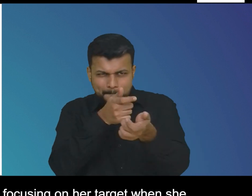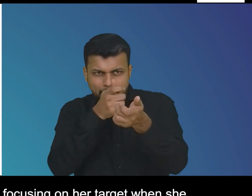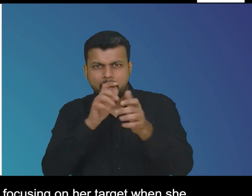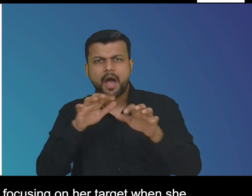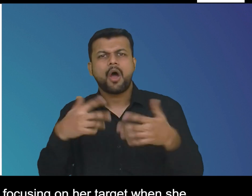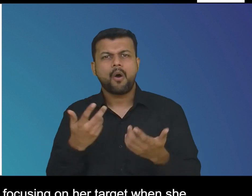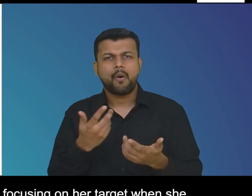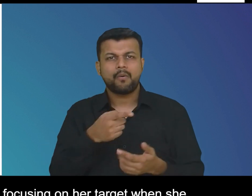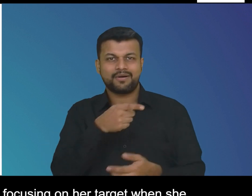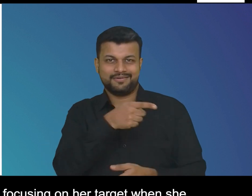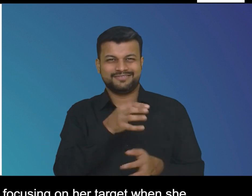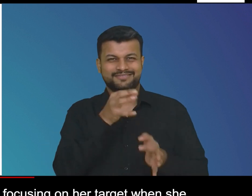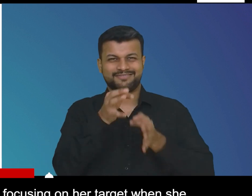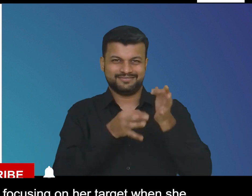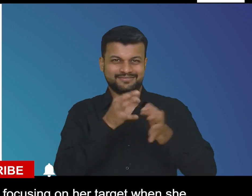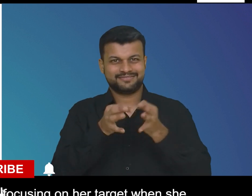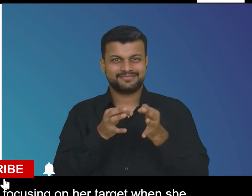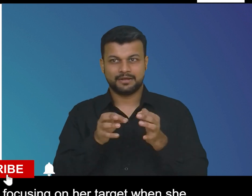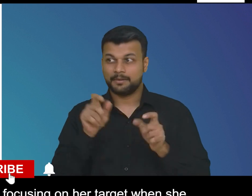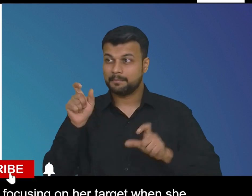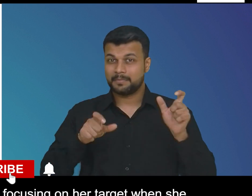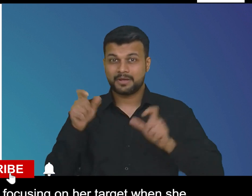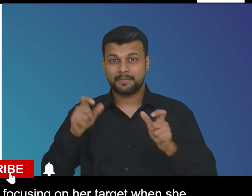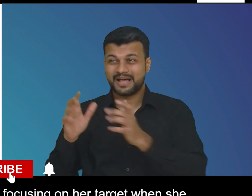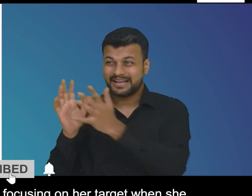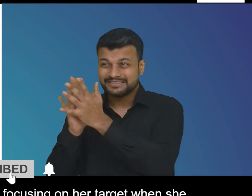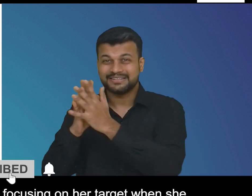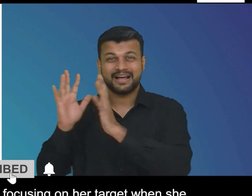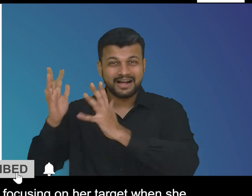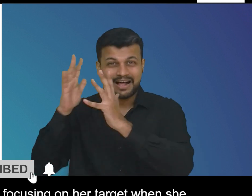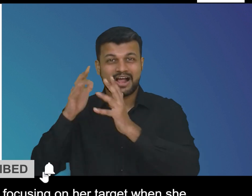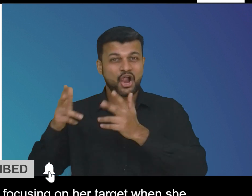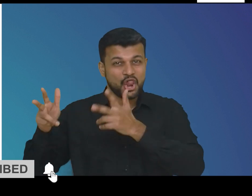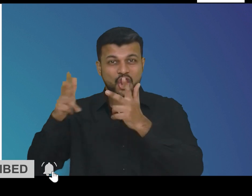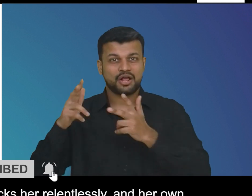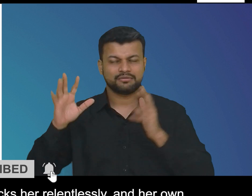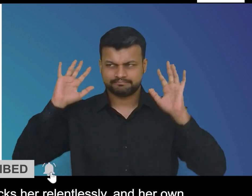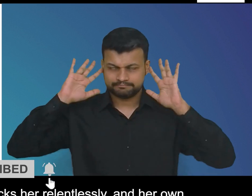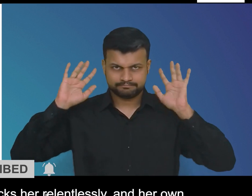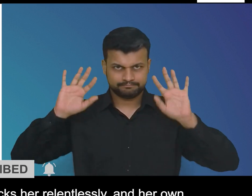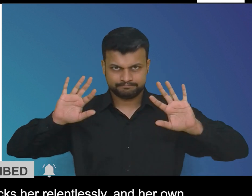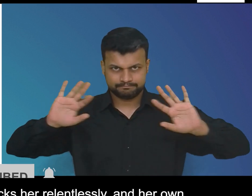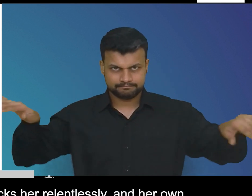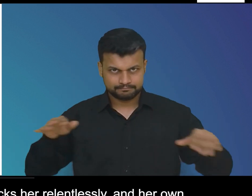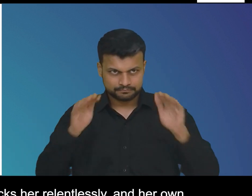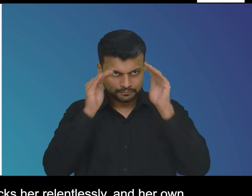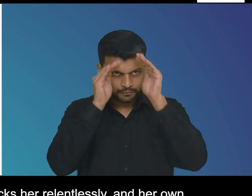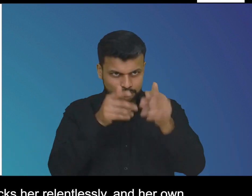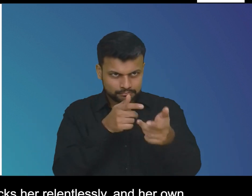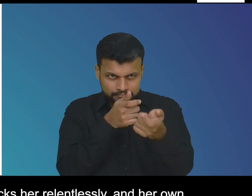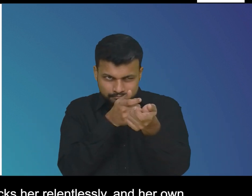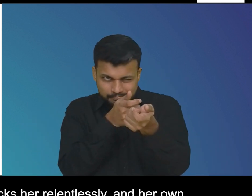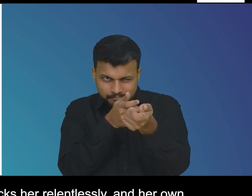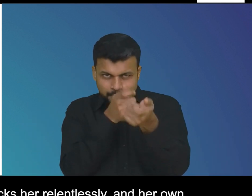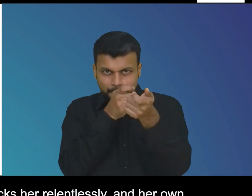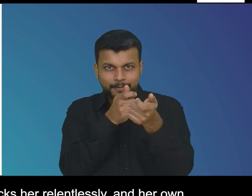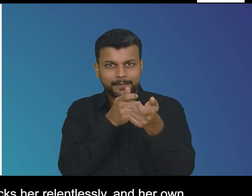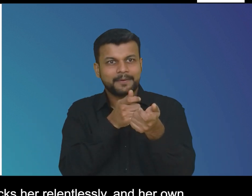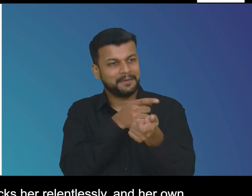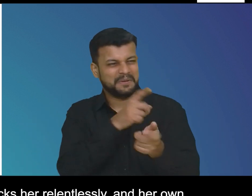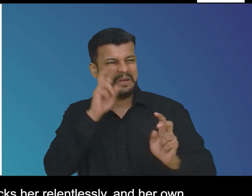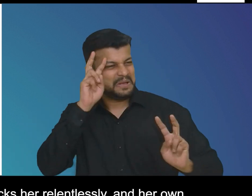competes ensuring that she aims right by blocking out all the noise she talks about the team that backs her